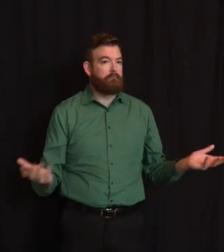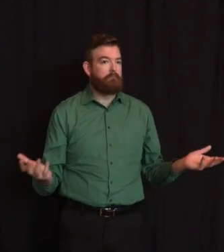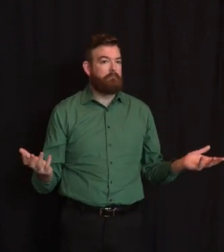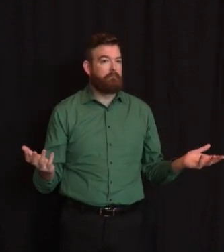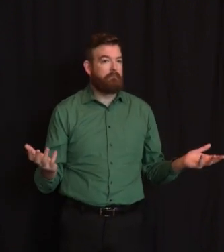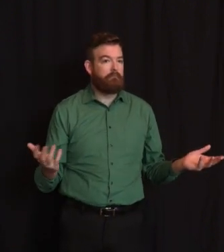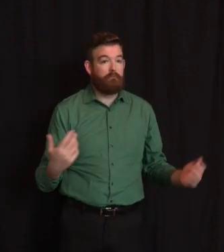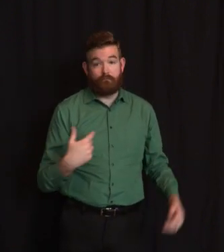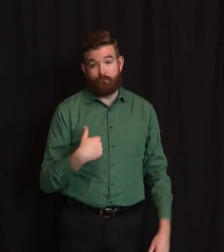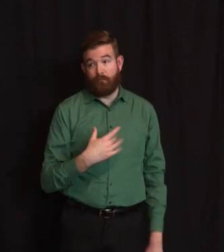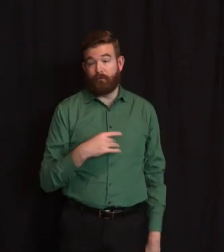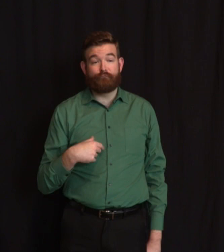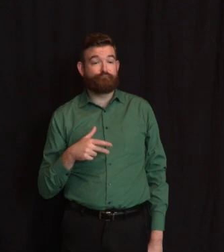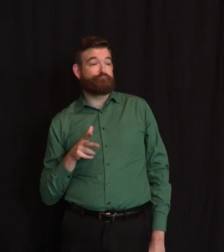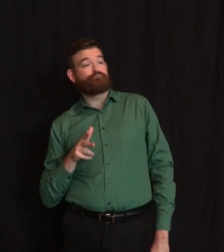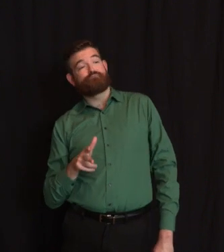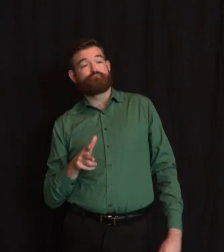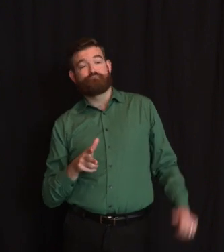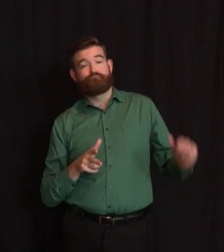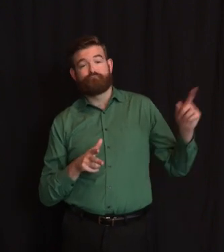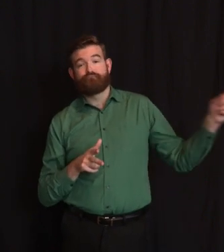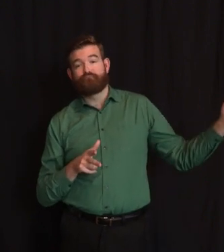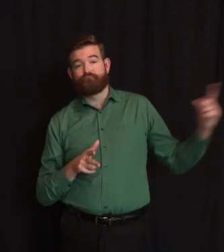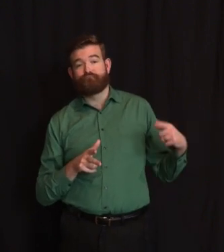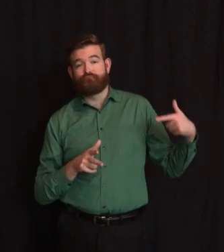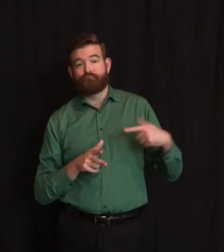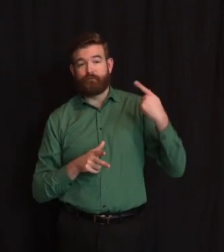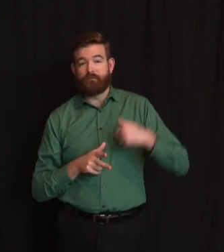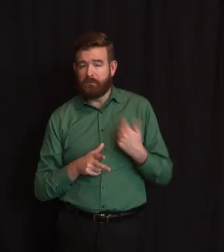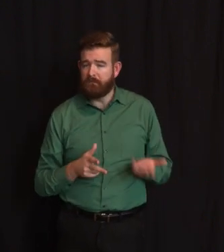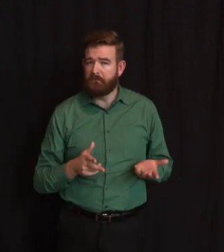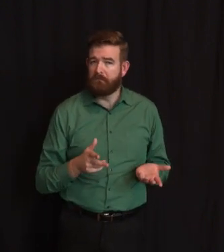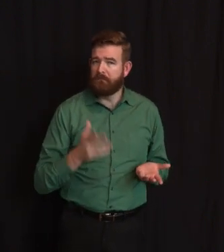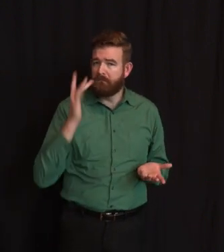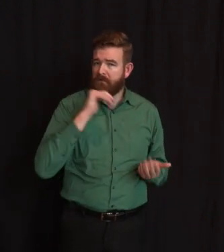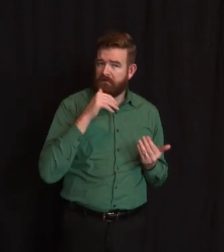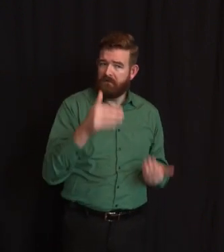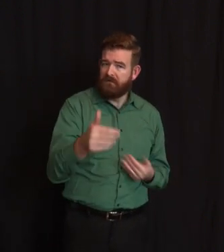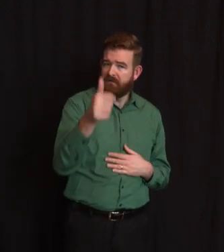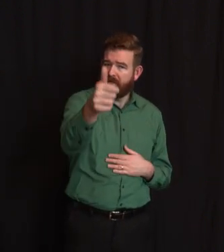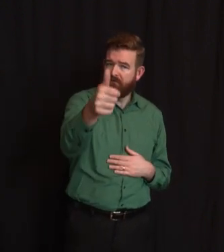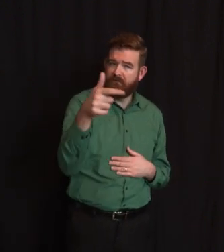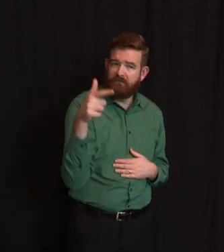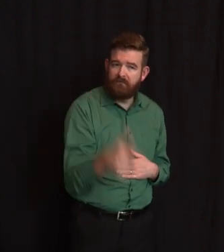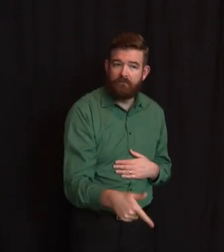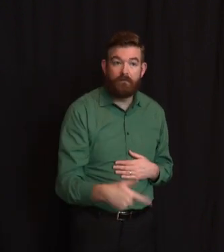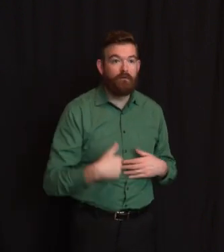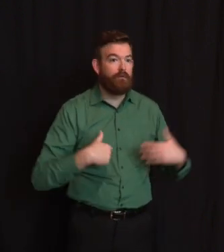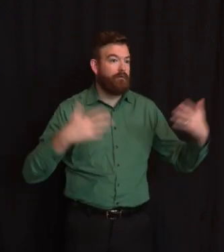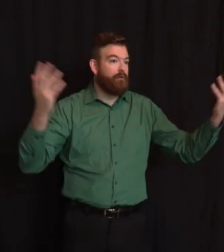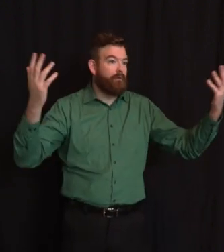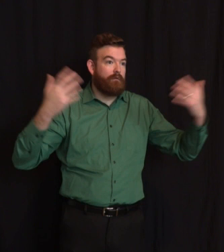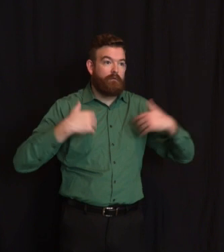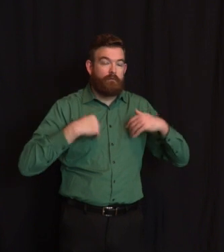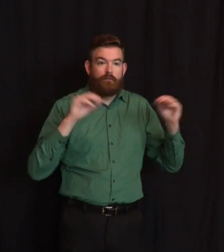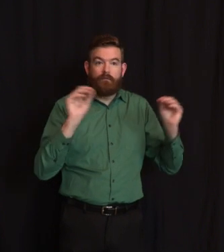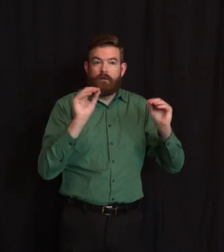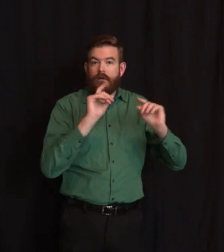Because I've got nothing new on it. I think – Judy, let me ask you a question. Cautiously optimistic. It's still in our